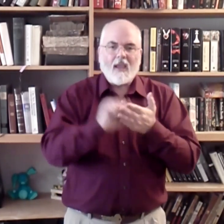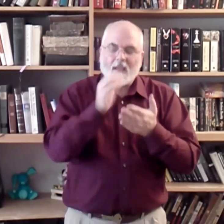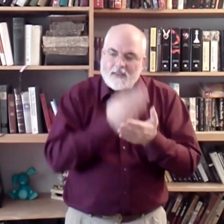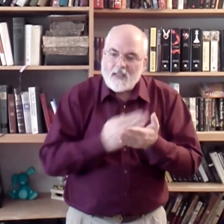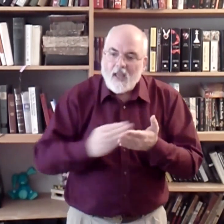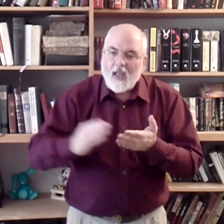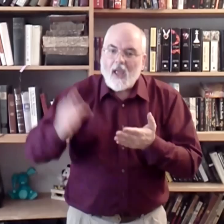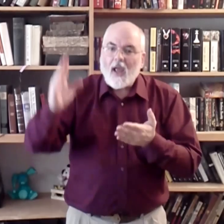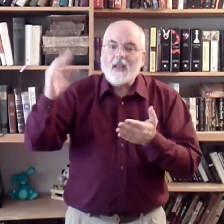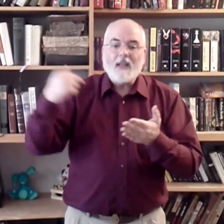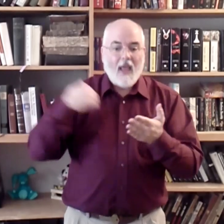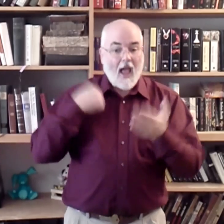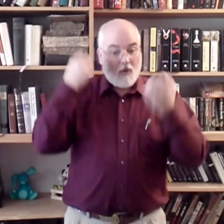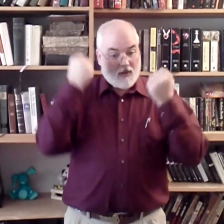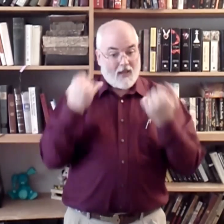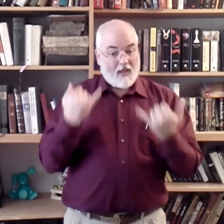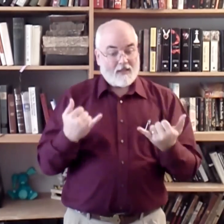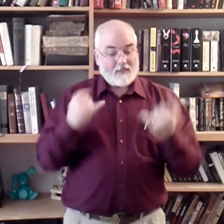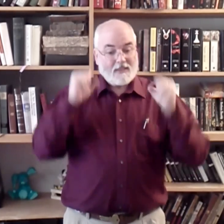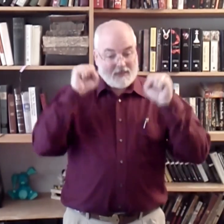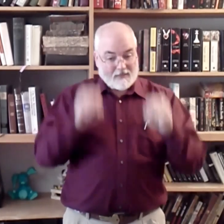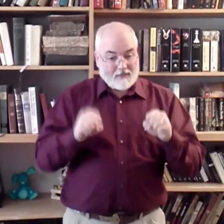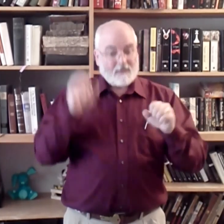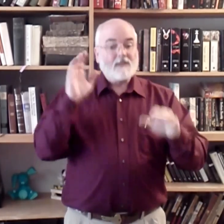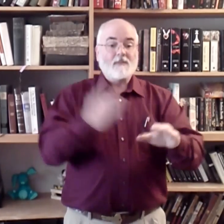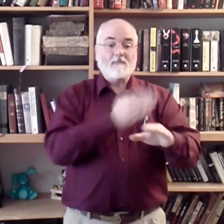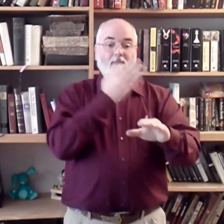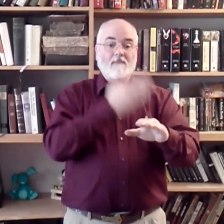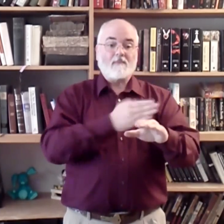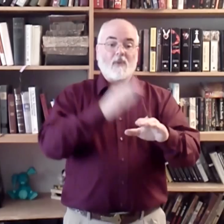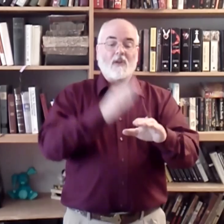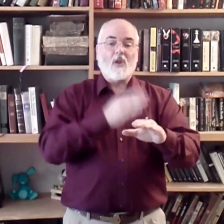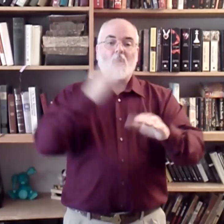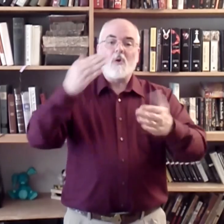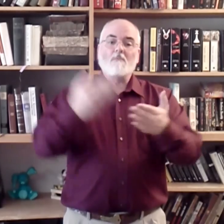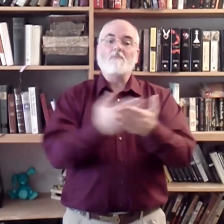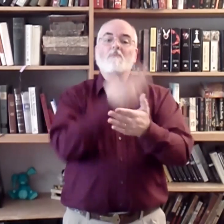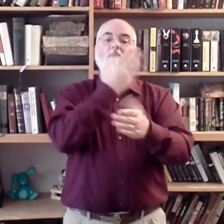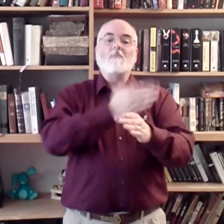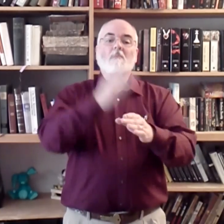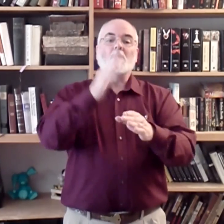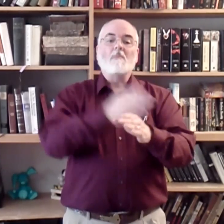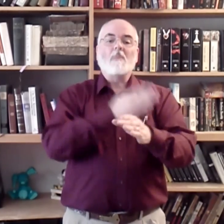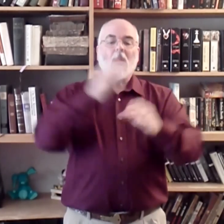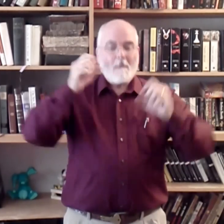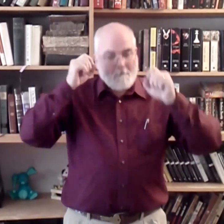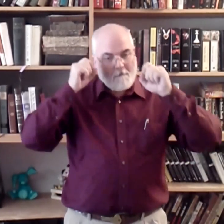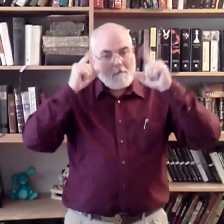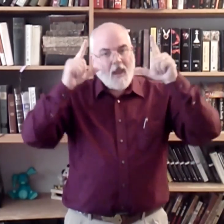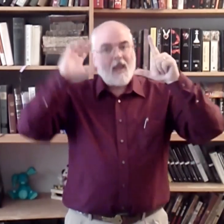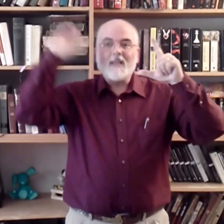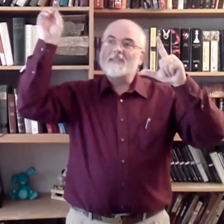I now can sing a brand new song, Amazing Grace,